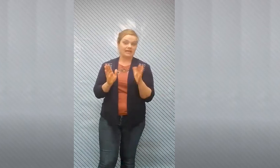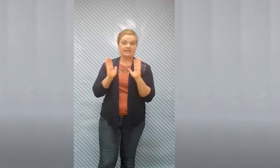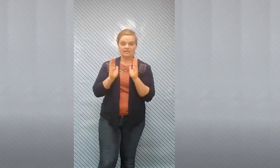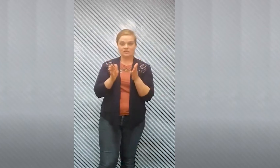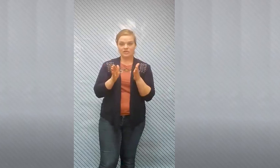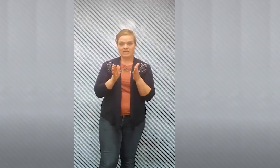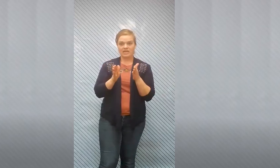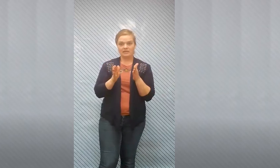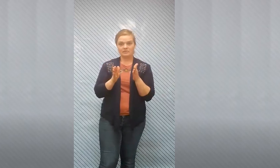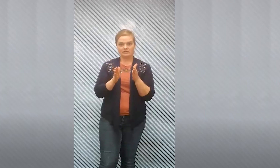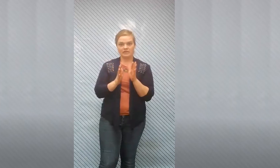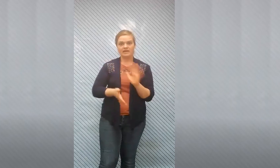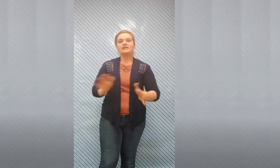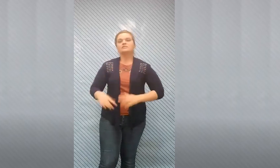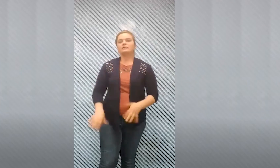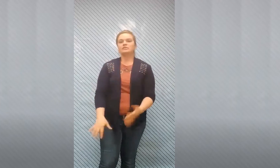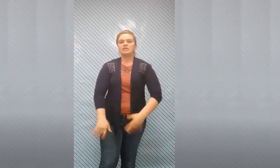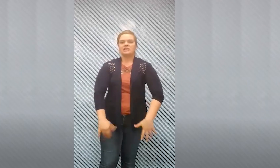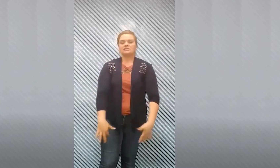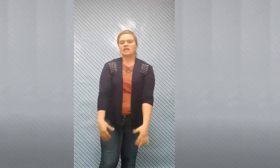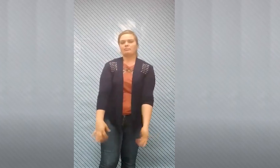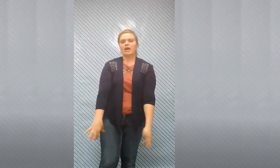and get your thinking caps on okay so why don't we just take a deep breath